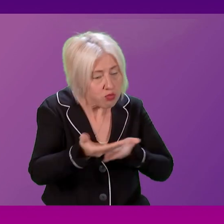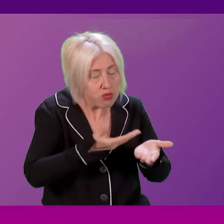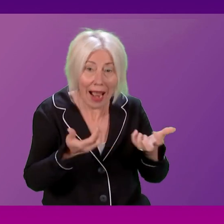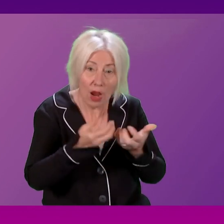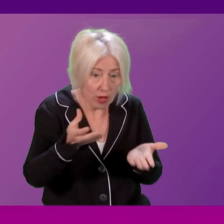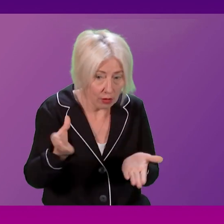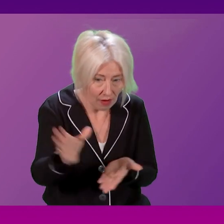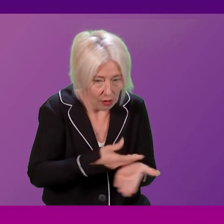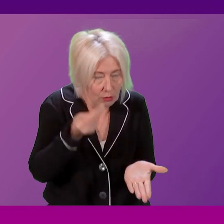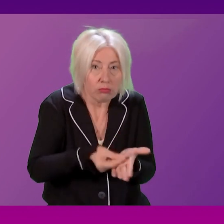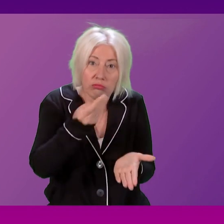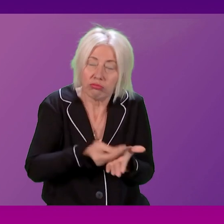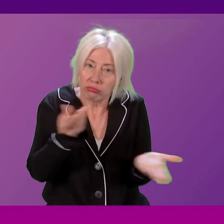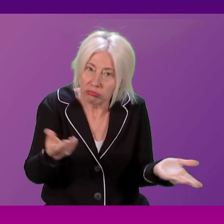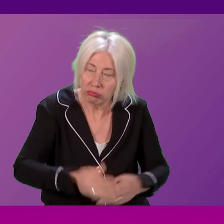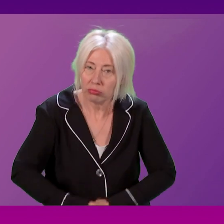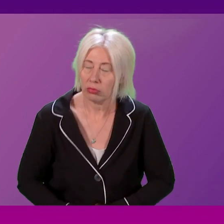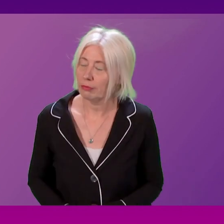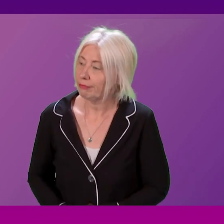that revenue. Alistair Allen.